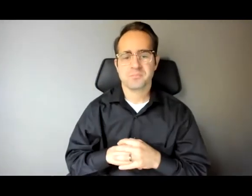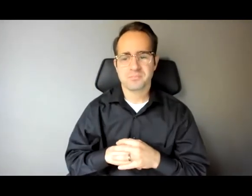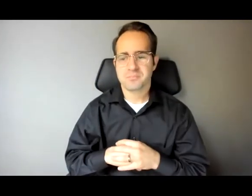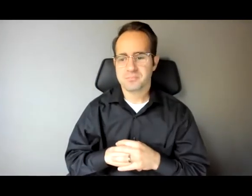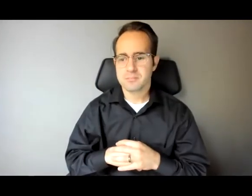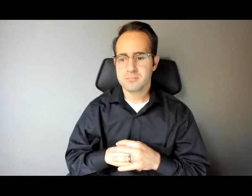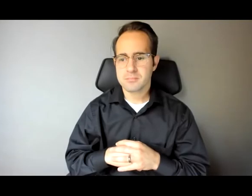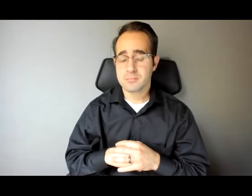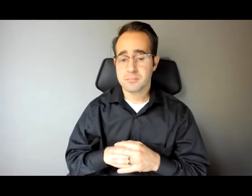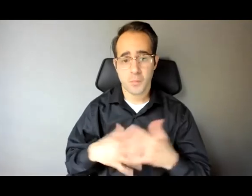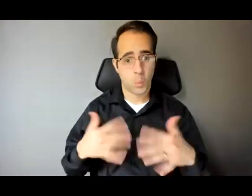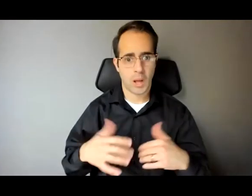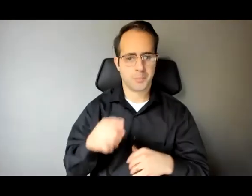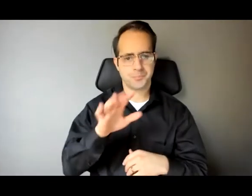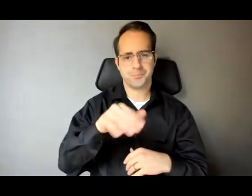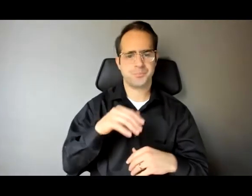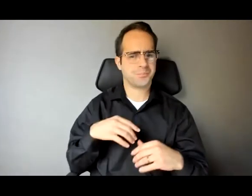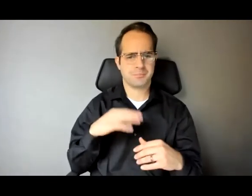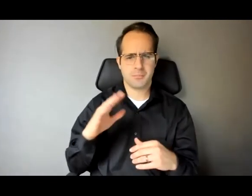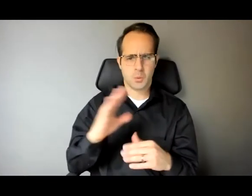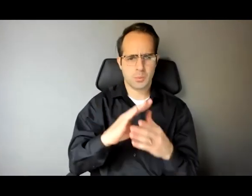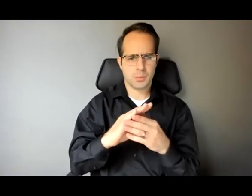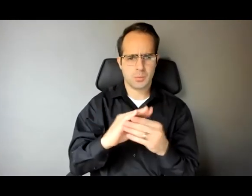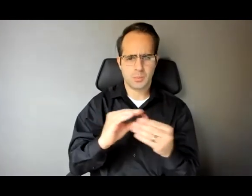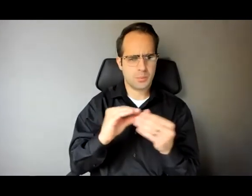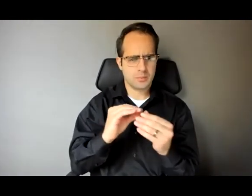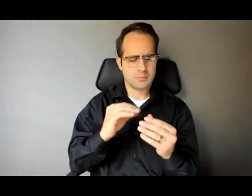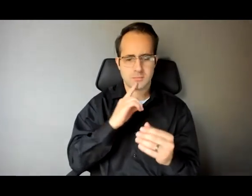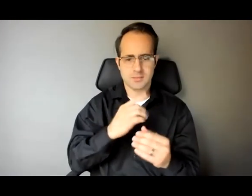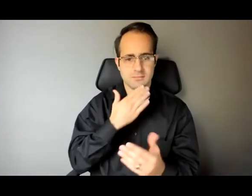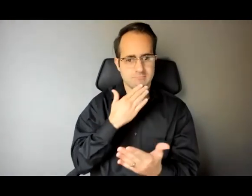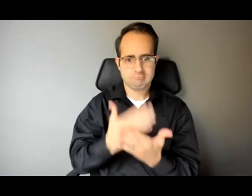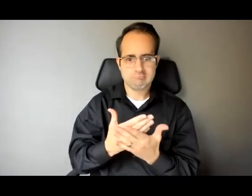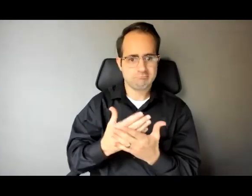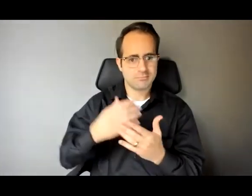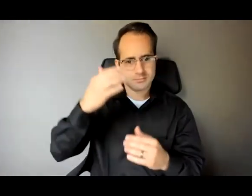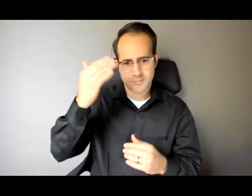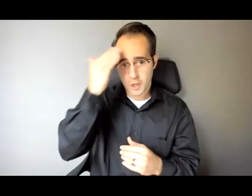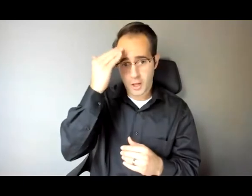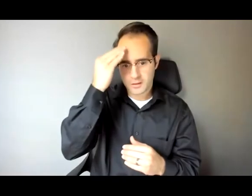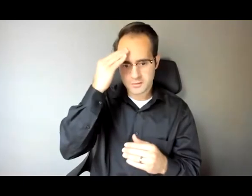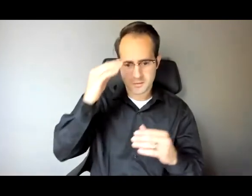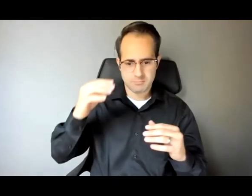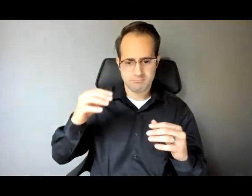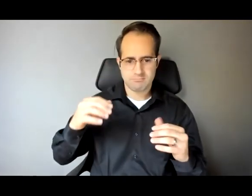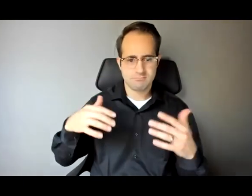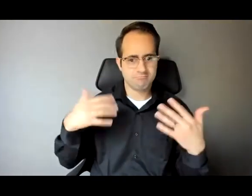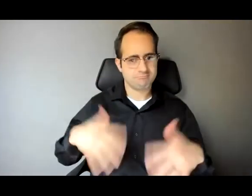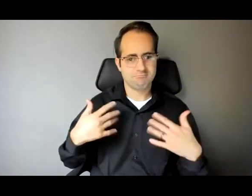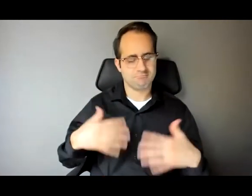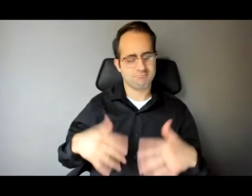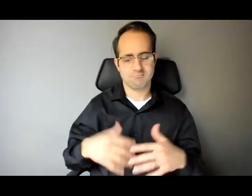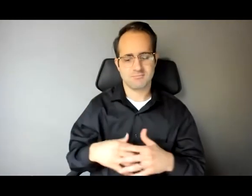You've just been so thoughtful and just dropping the knowledge and I'm picking up on this theme